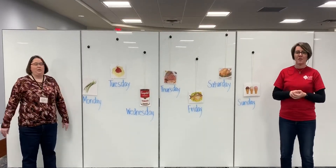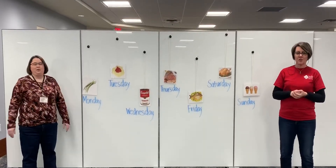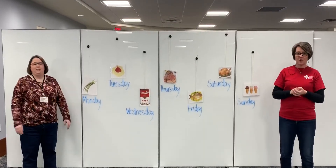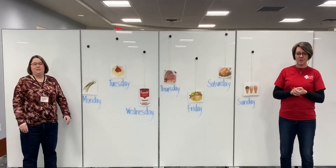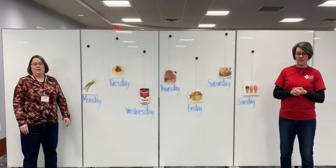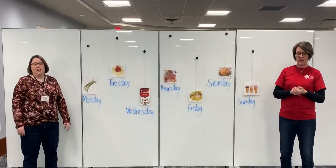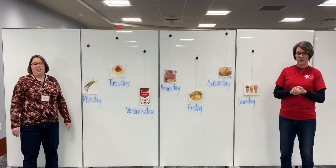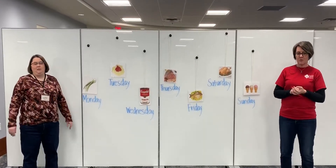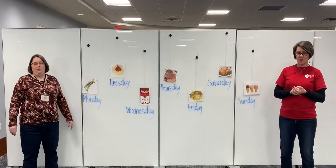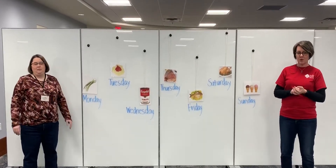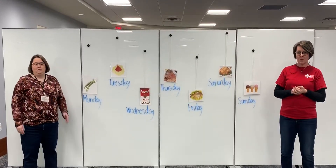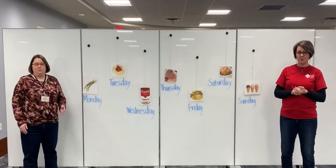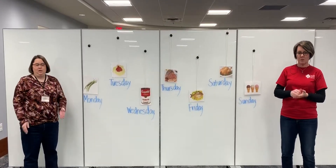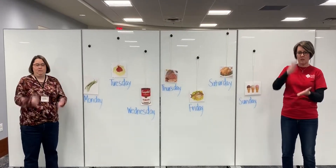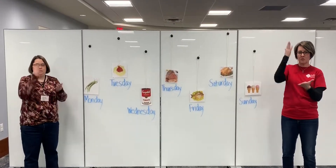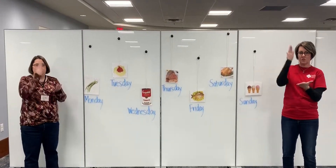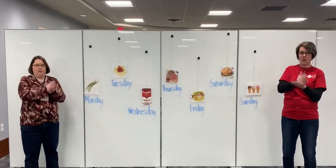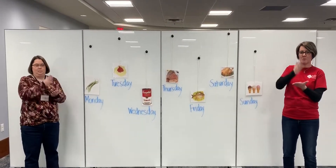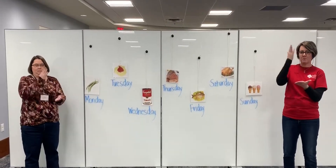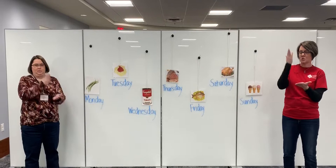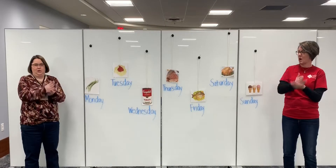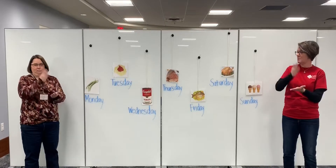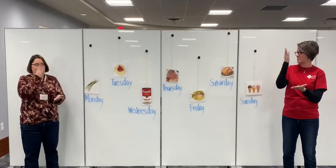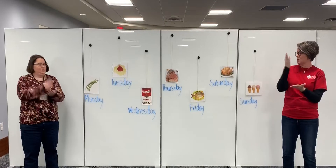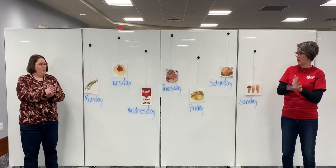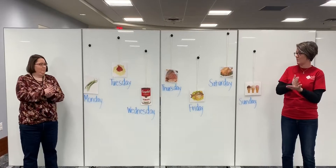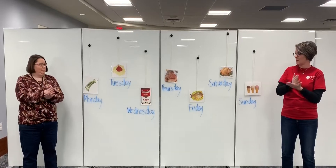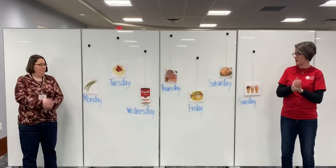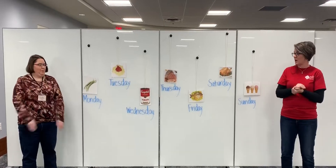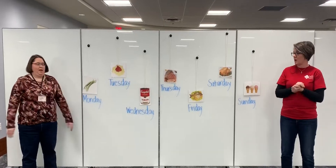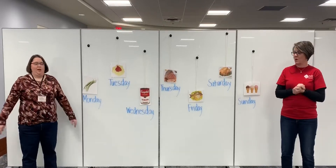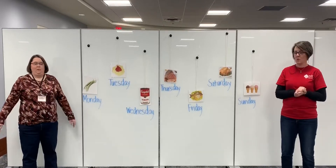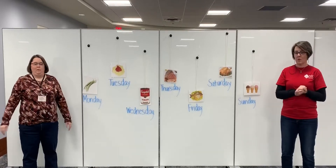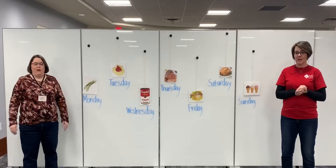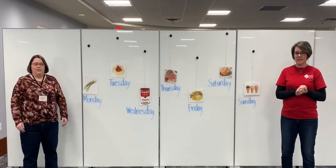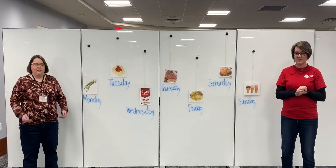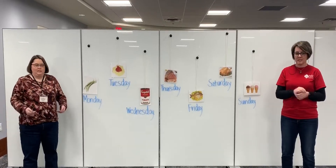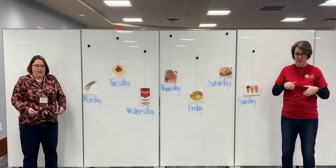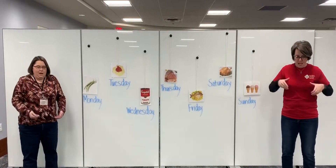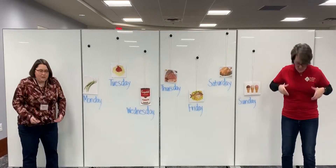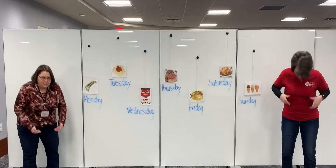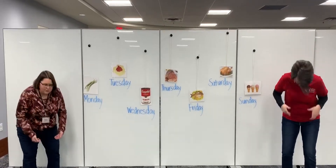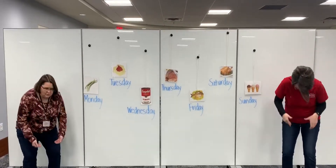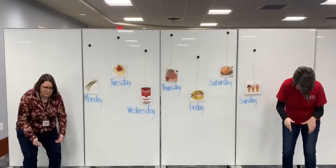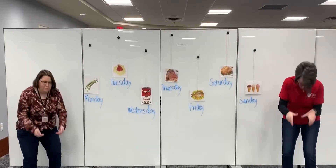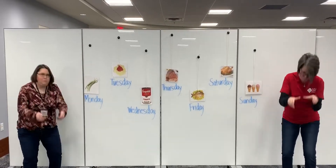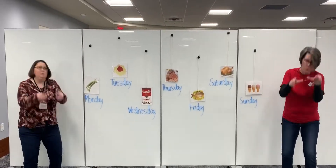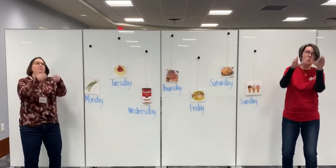Thursday roast beef. Chop, chop, chop. Wednesday soup.